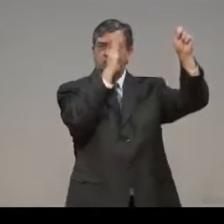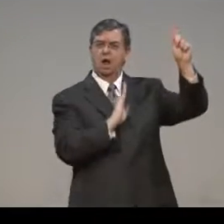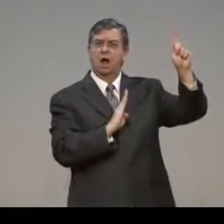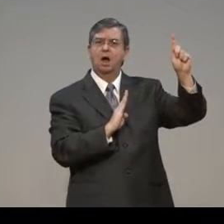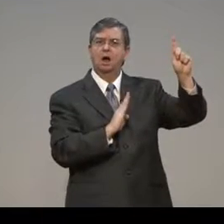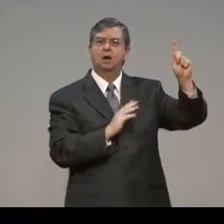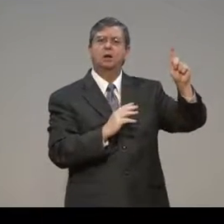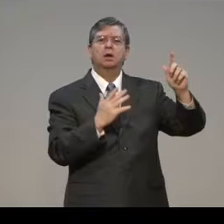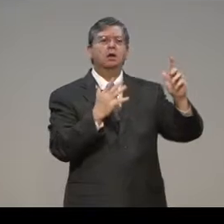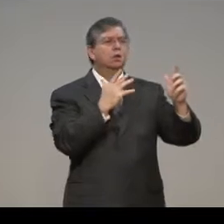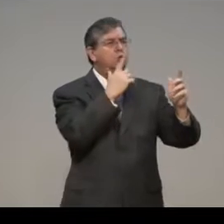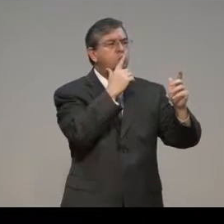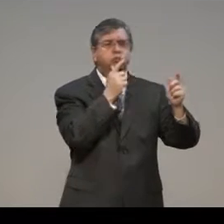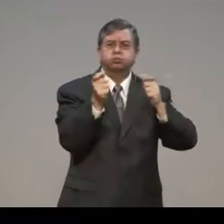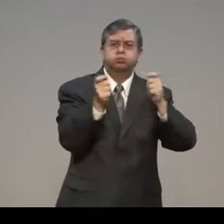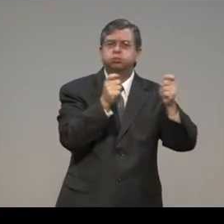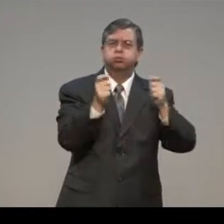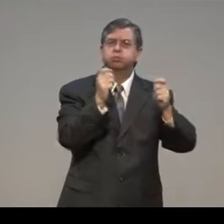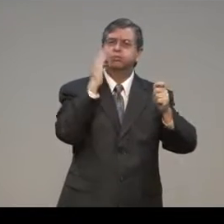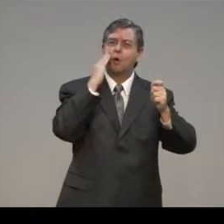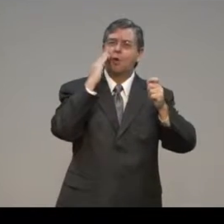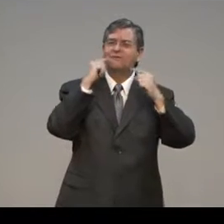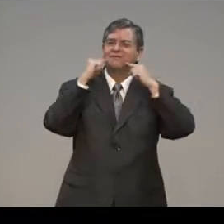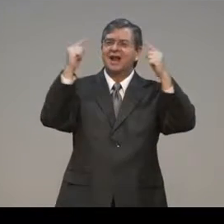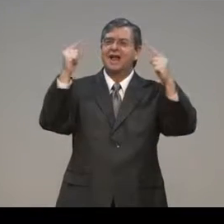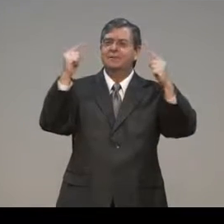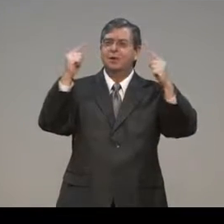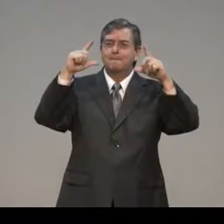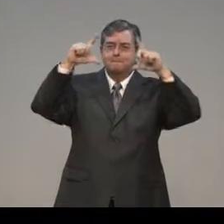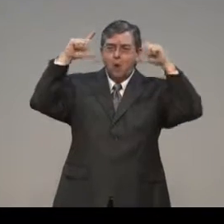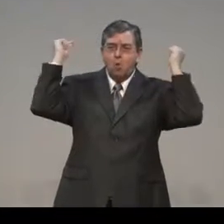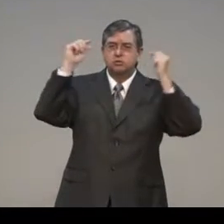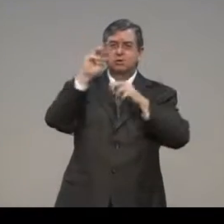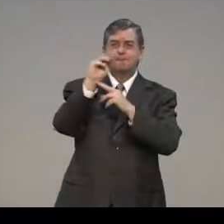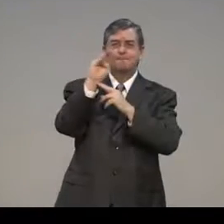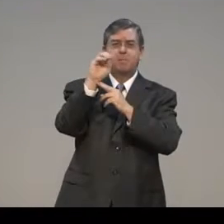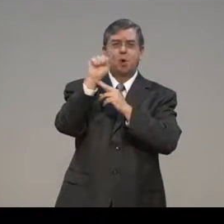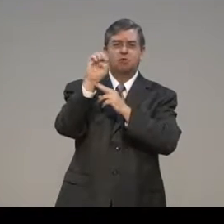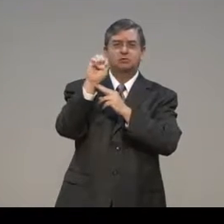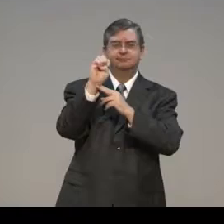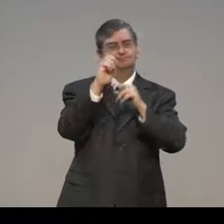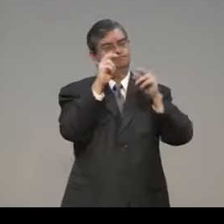The law was given from God through Moses.